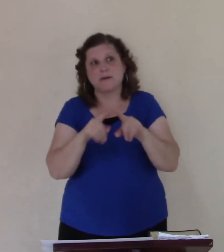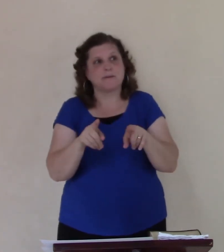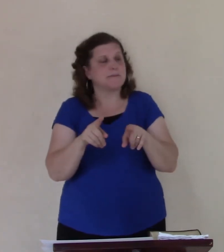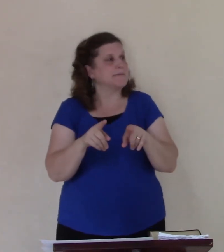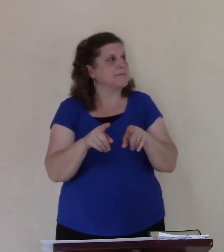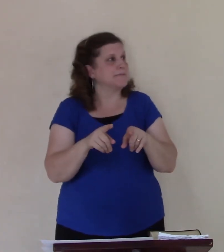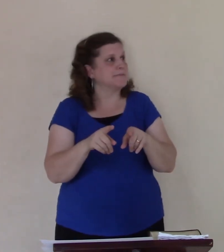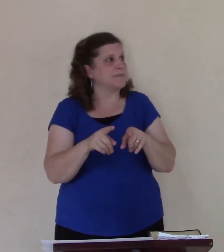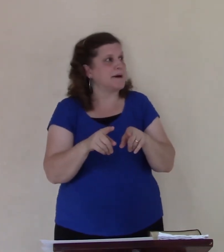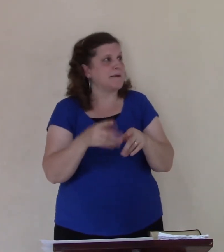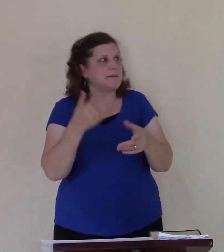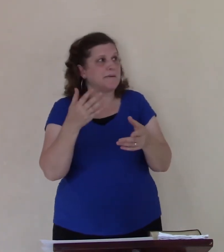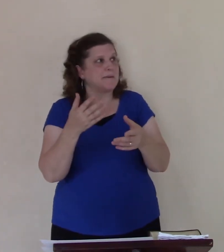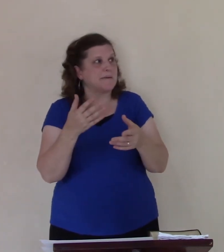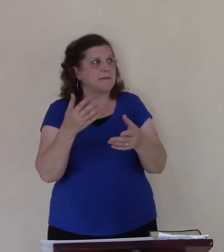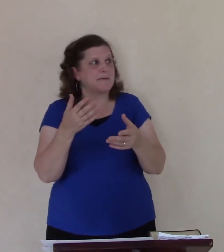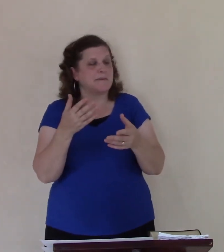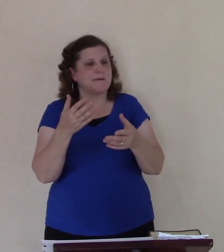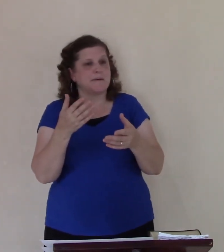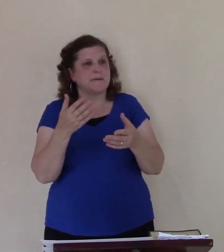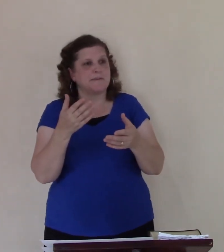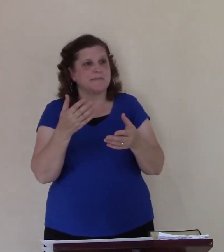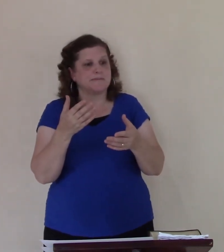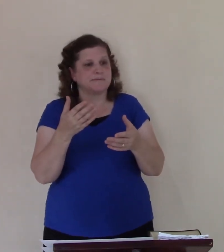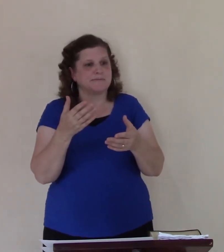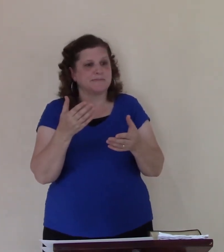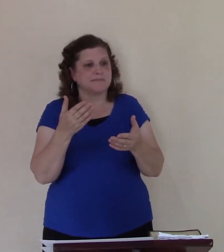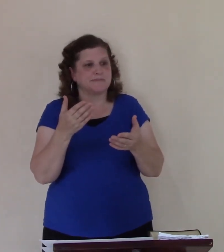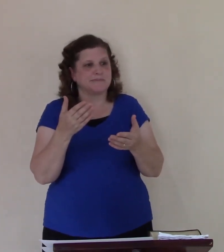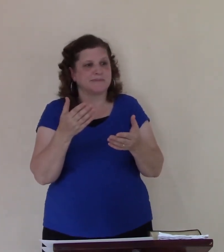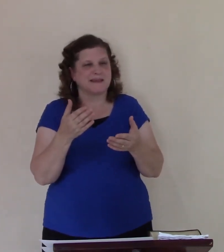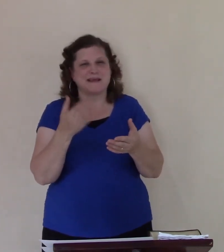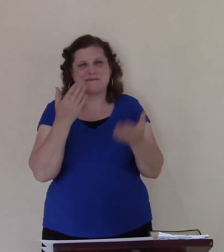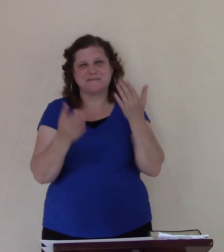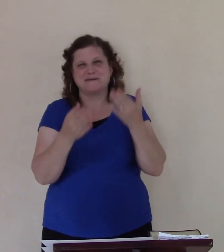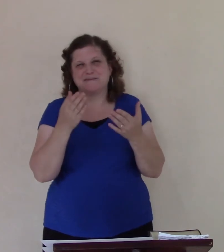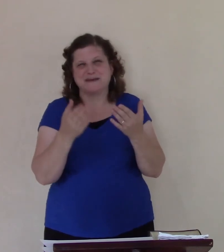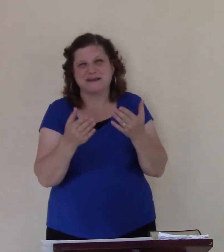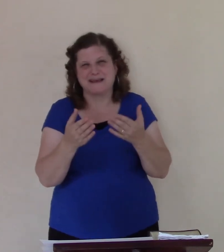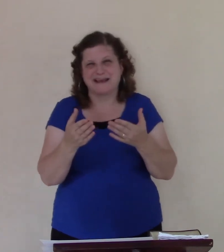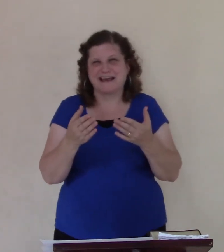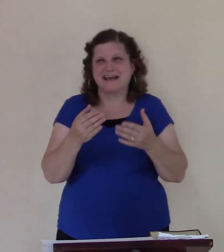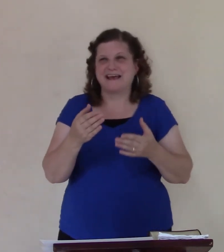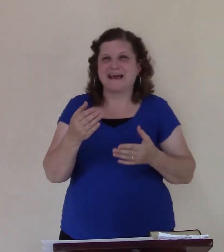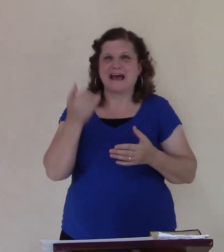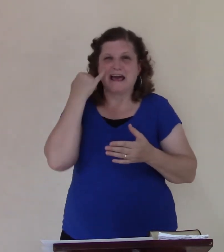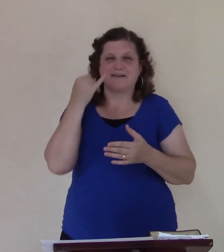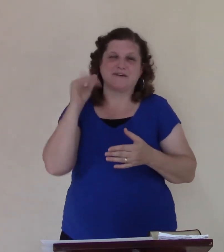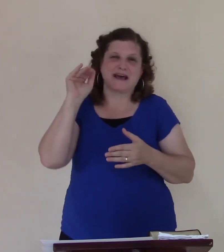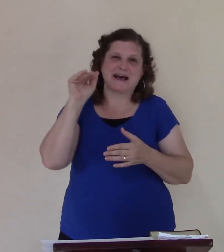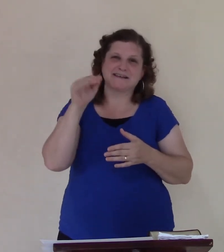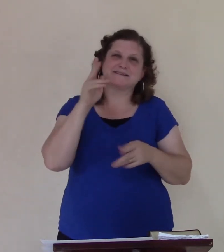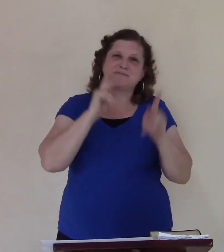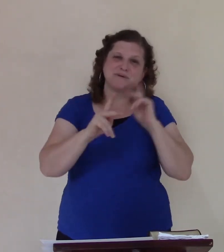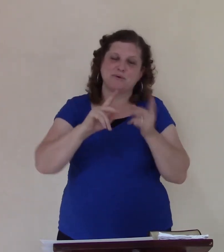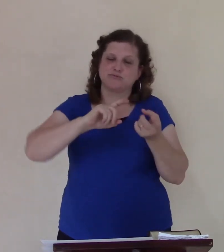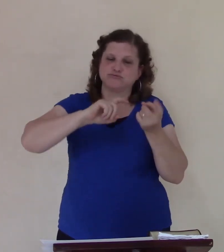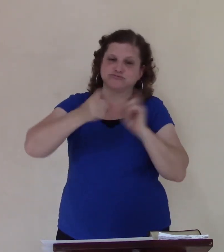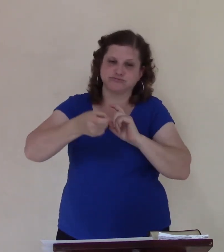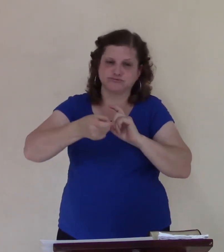boat around and hit back this way you'll be funny that's why I was right first I have to turn the boat around let's go to win of it and it be okay